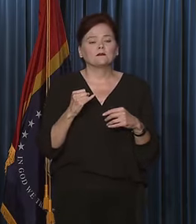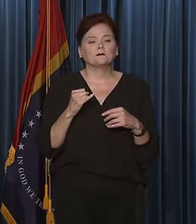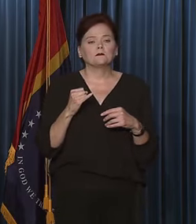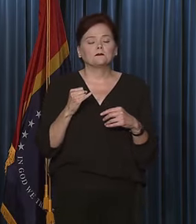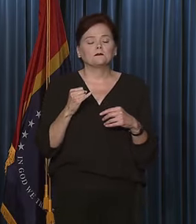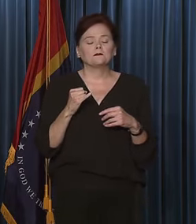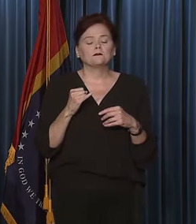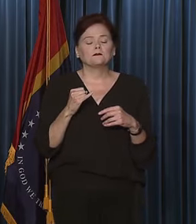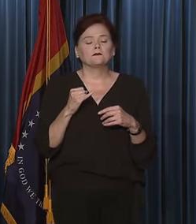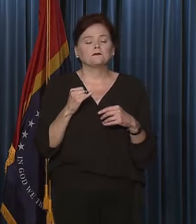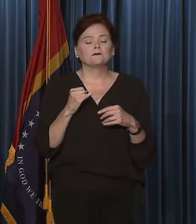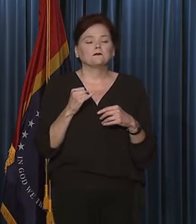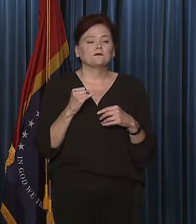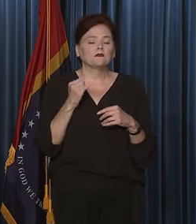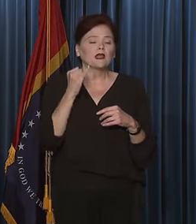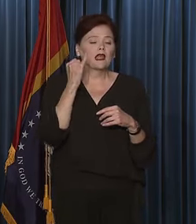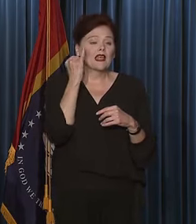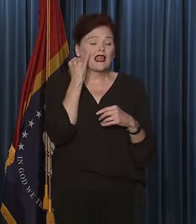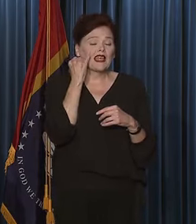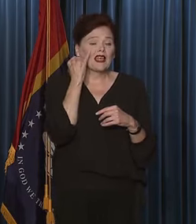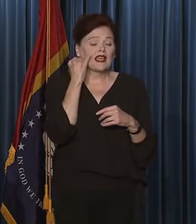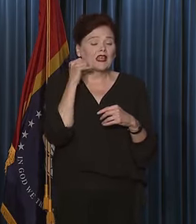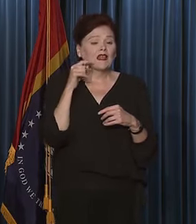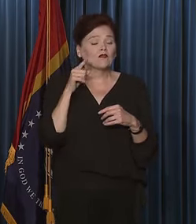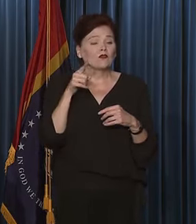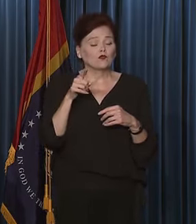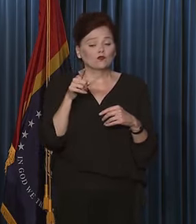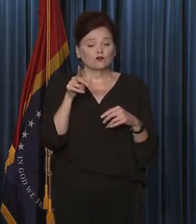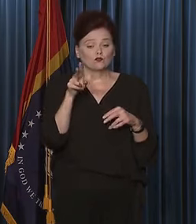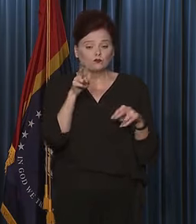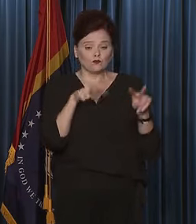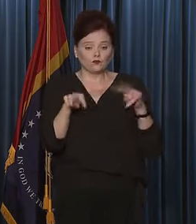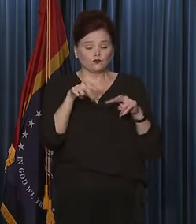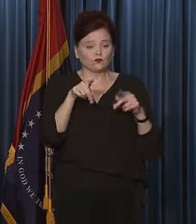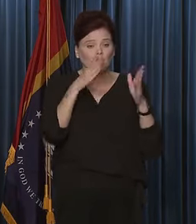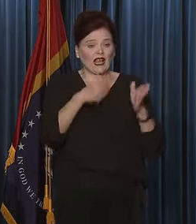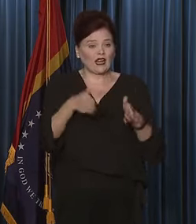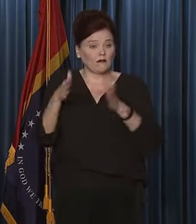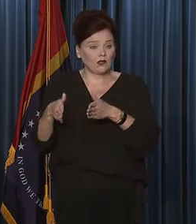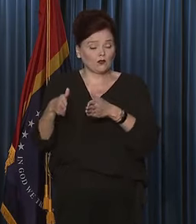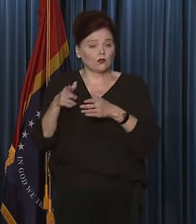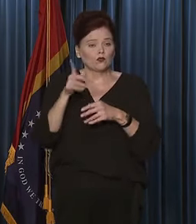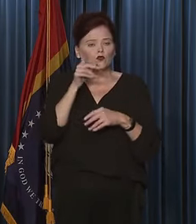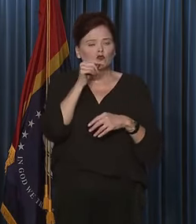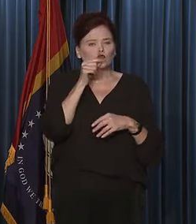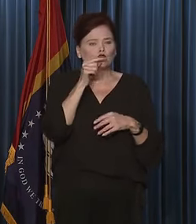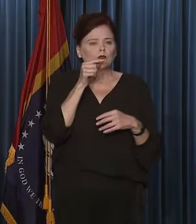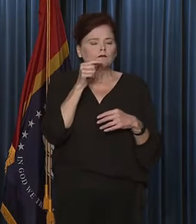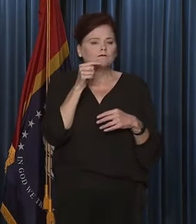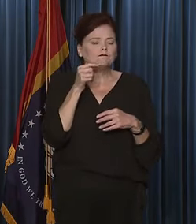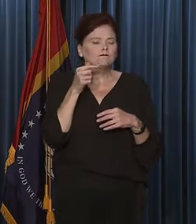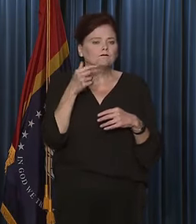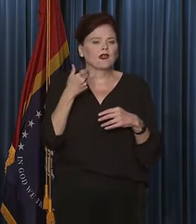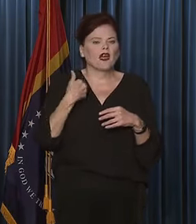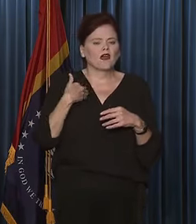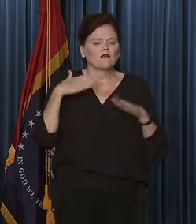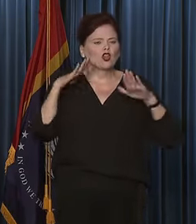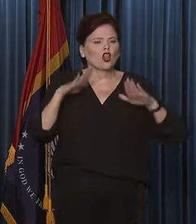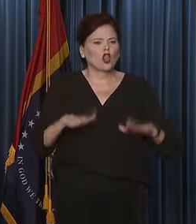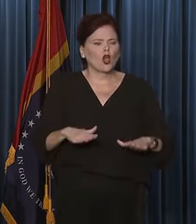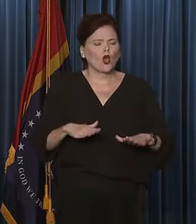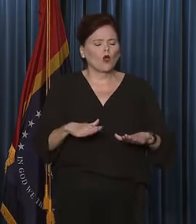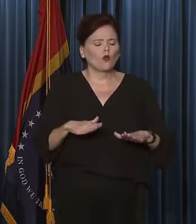look at those individuals that have a lower